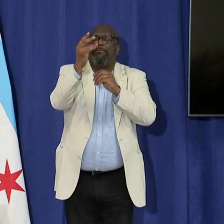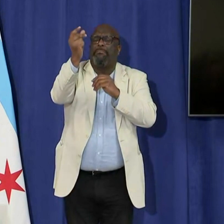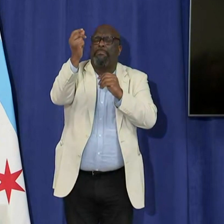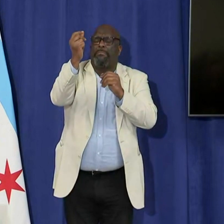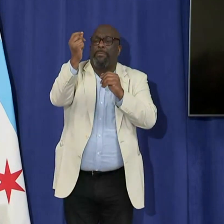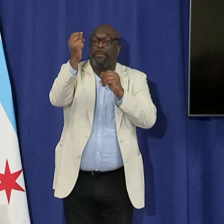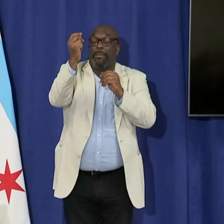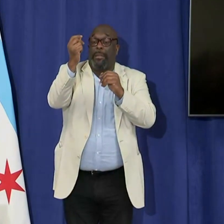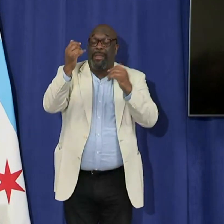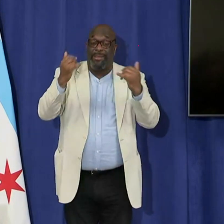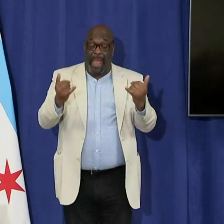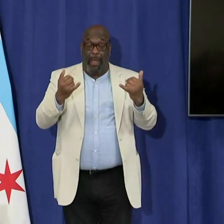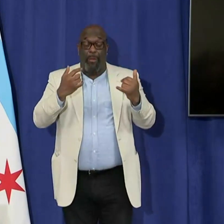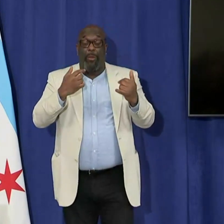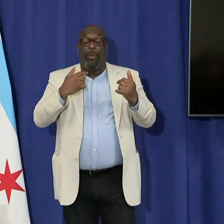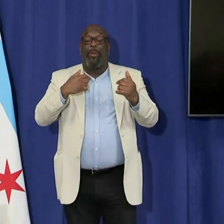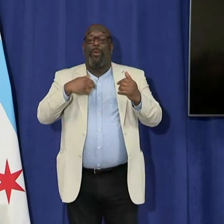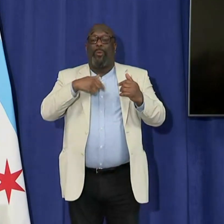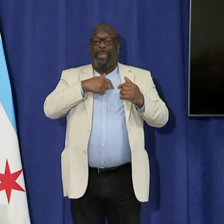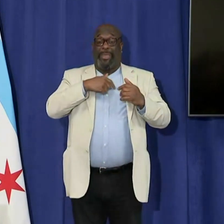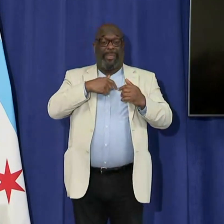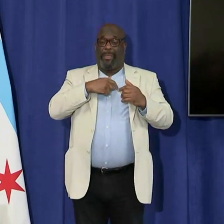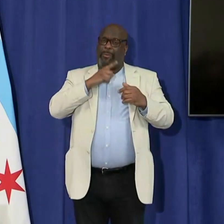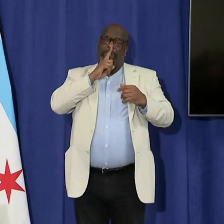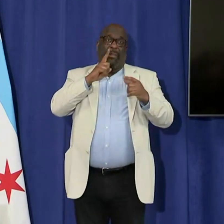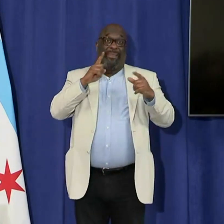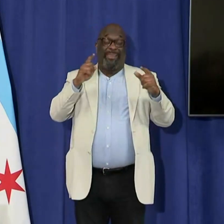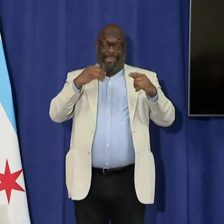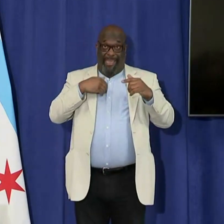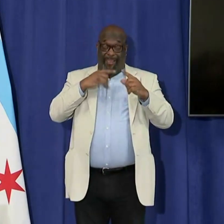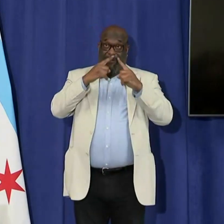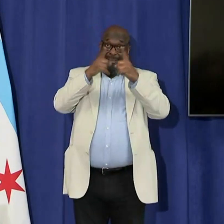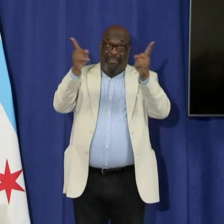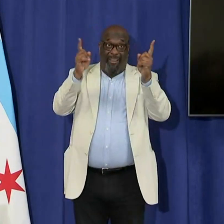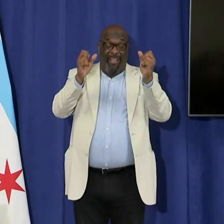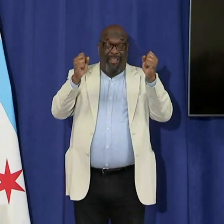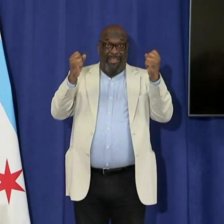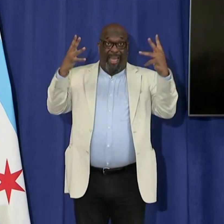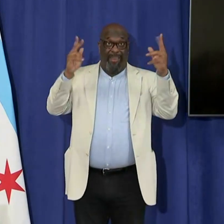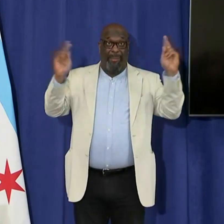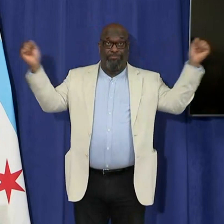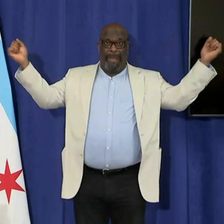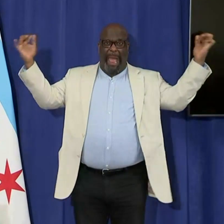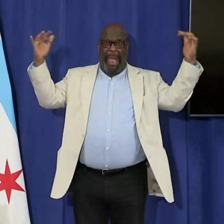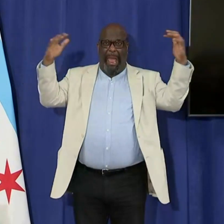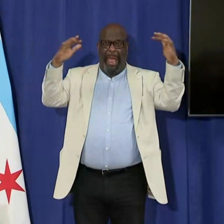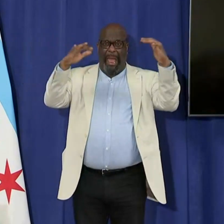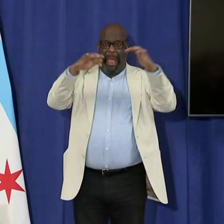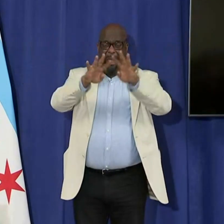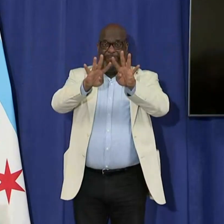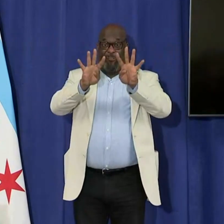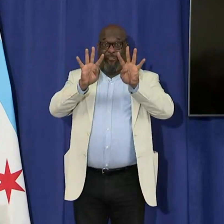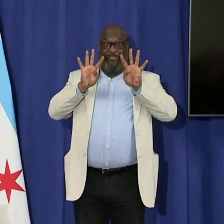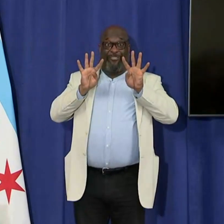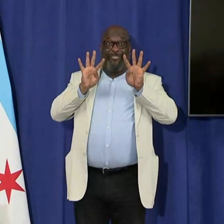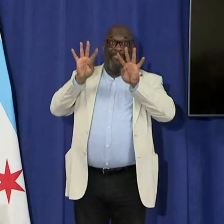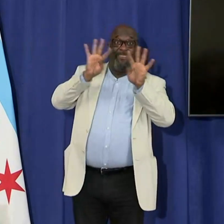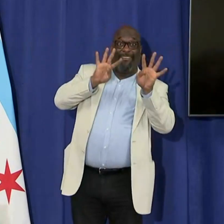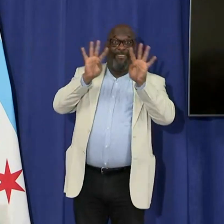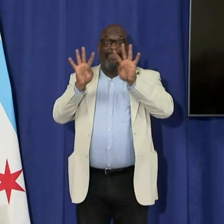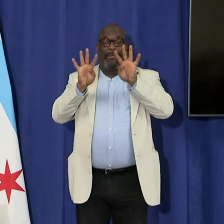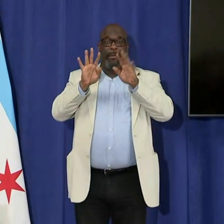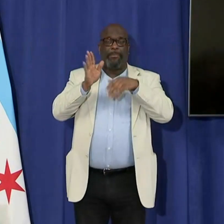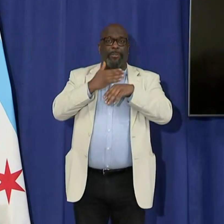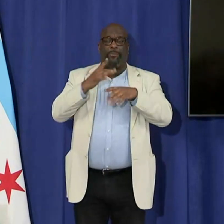realistically, we are not going to be in a position to have those kinds of large gatherings for some time. And it's